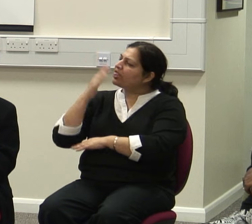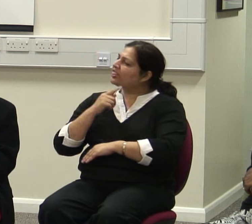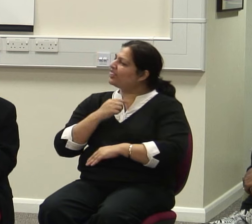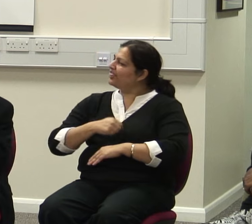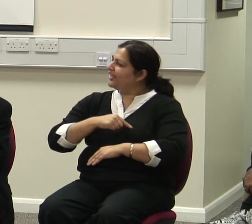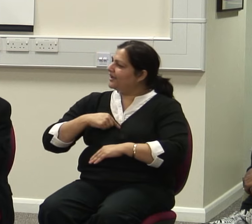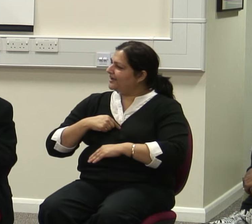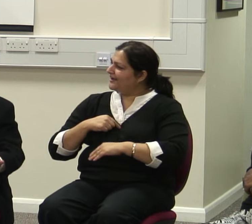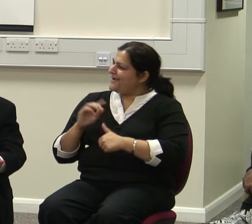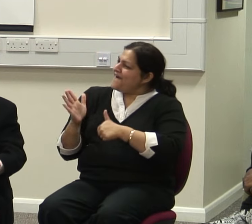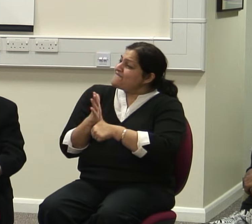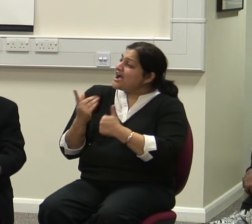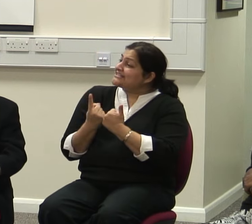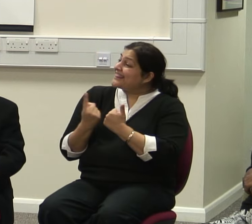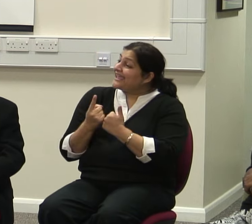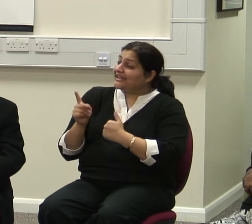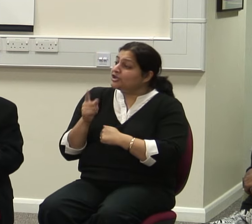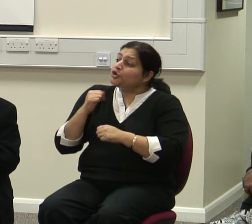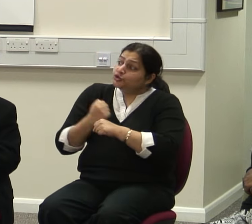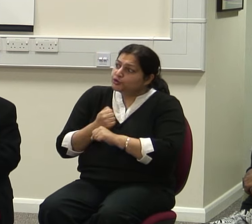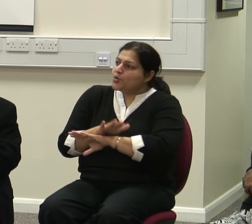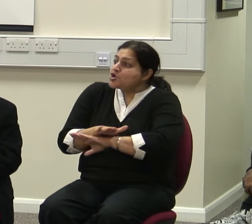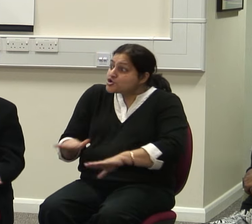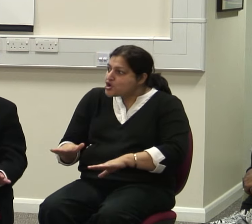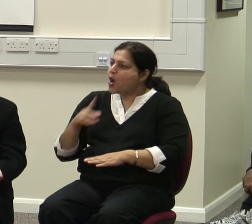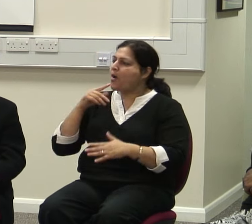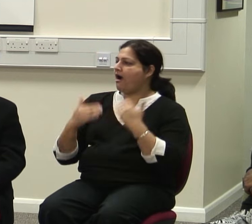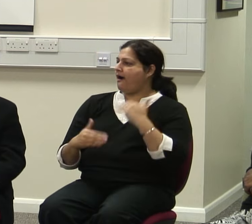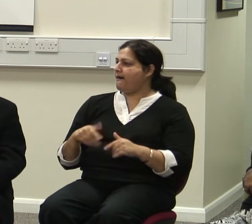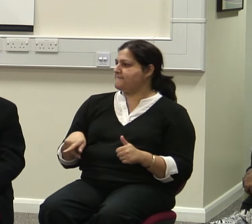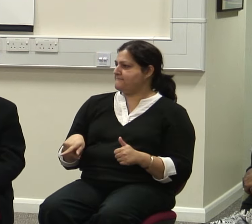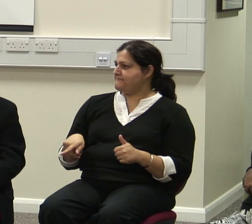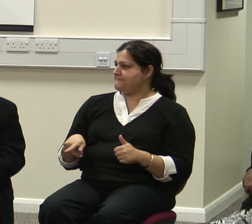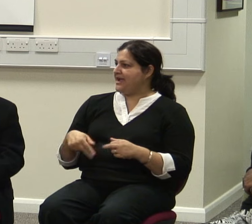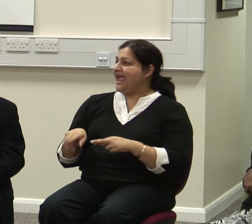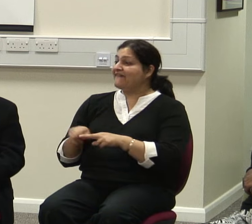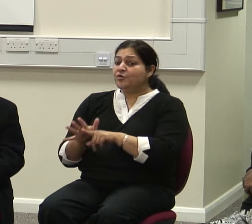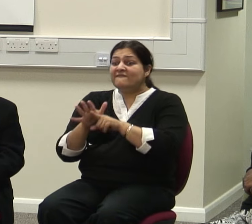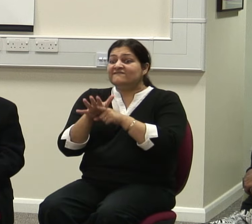of coercion you are out of the picture. Force, you cannot help people with force.